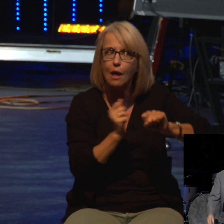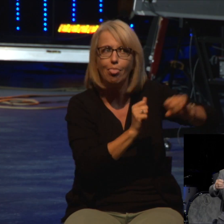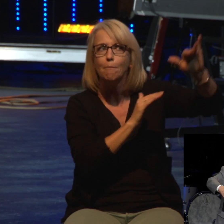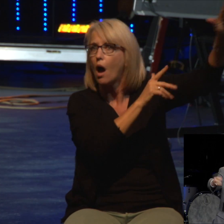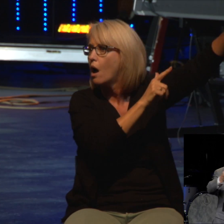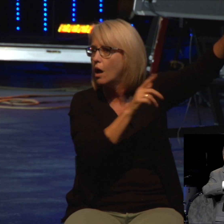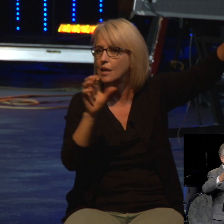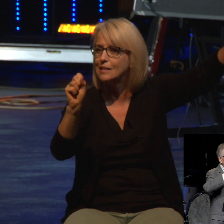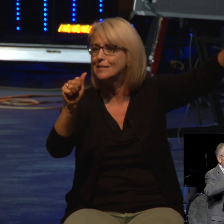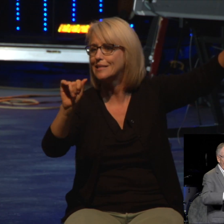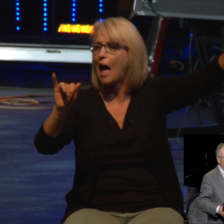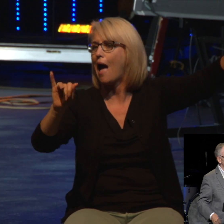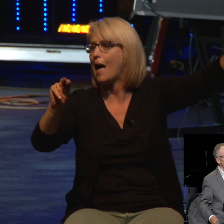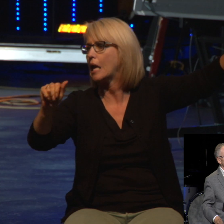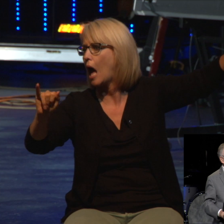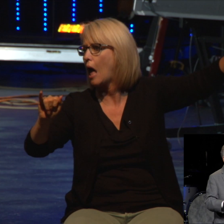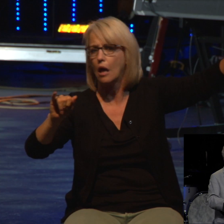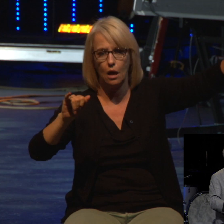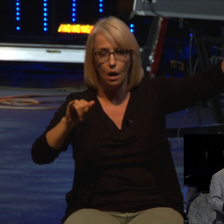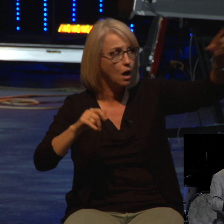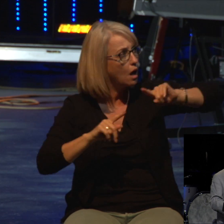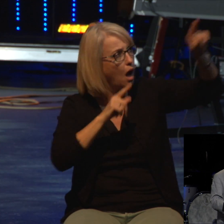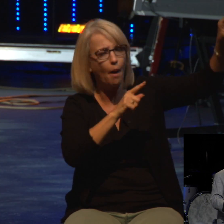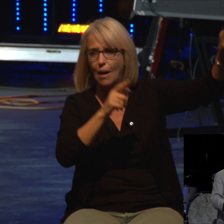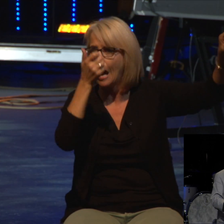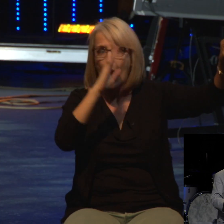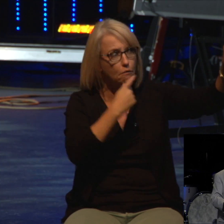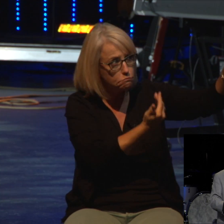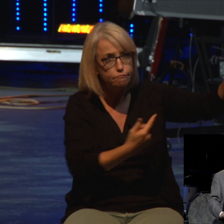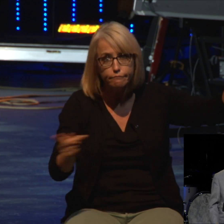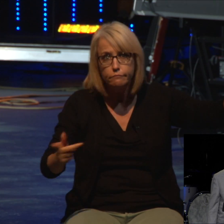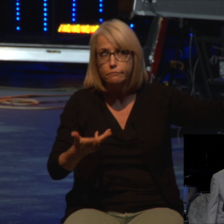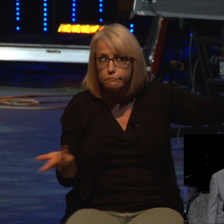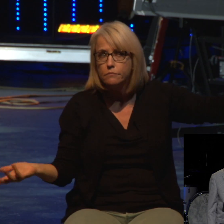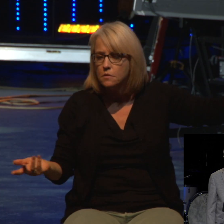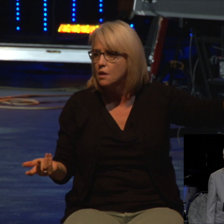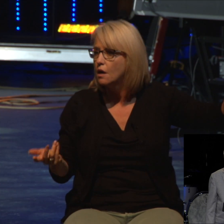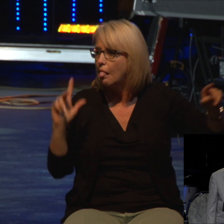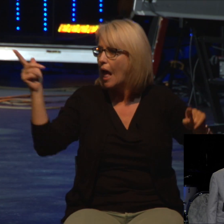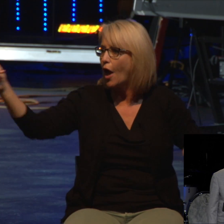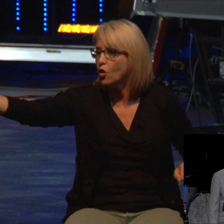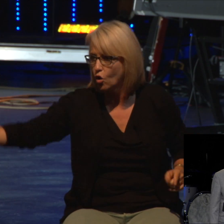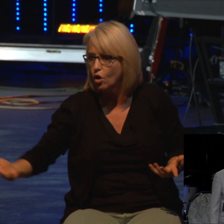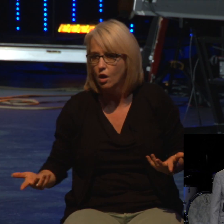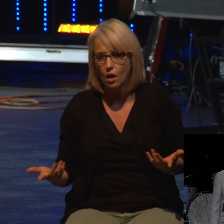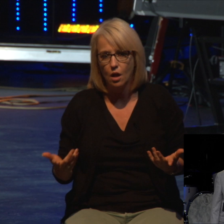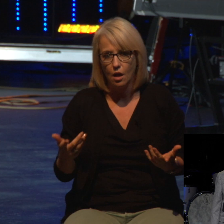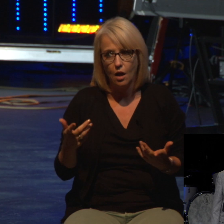before God brought him back to lead Israel out of Egypt. He knew the wages